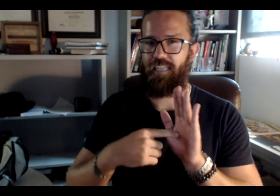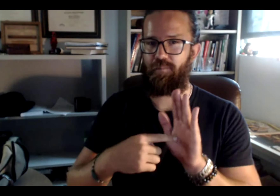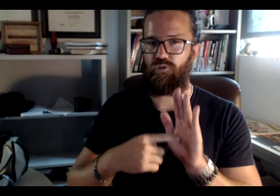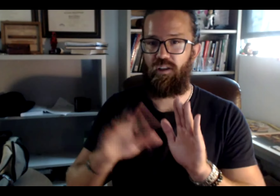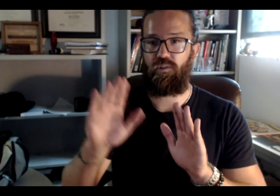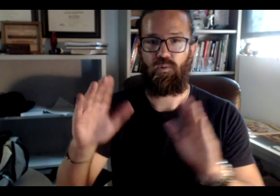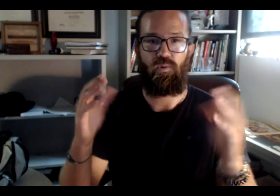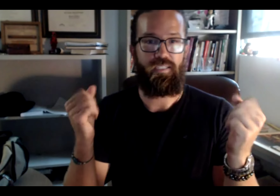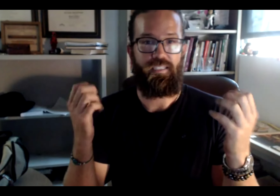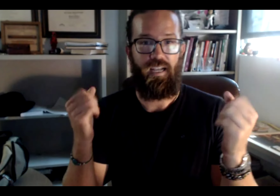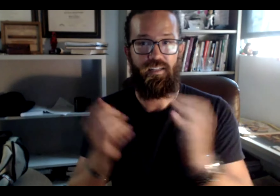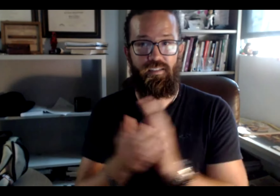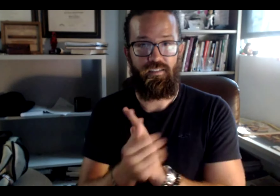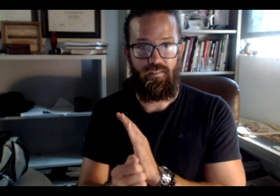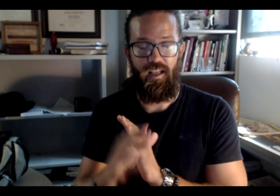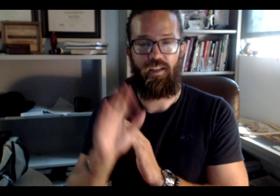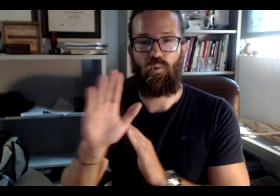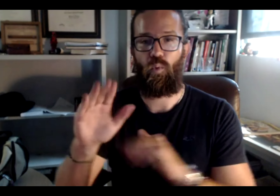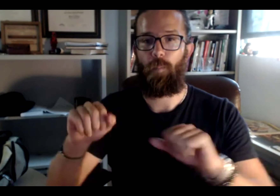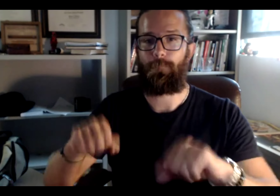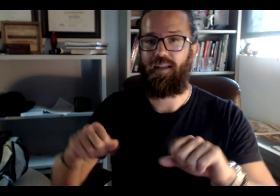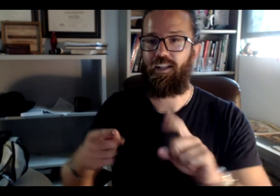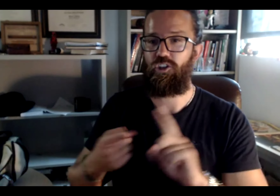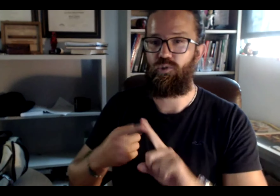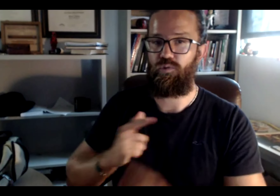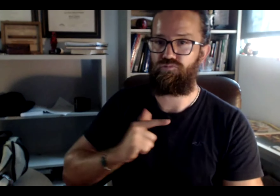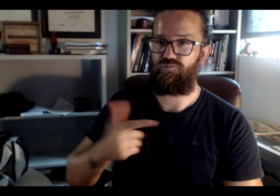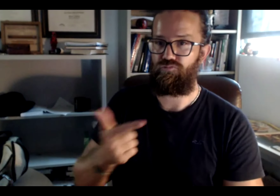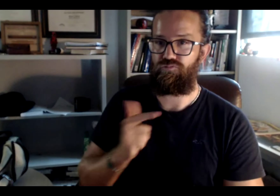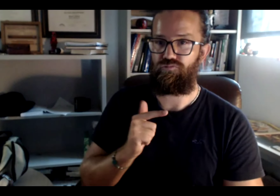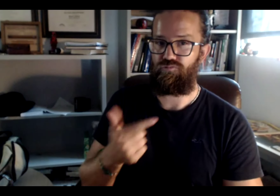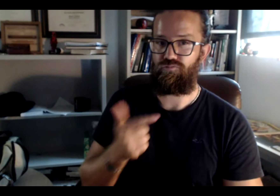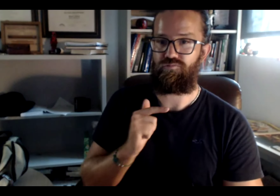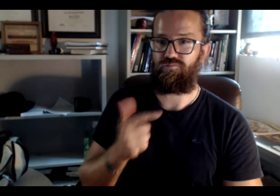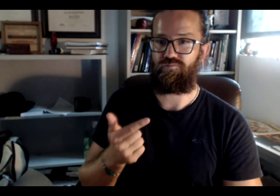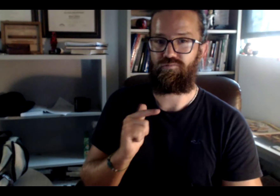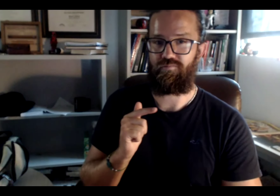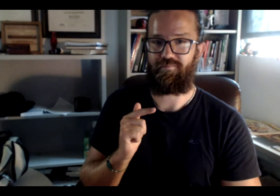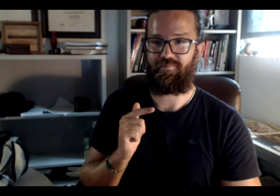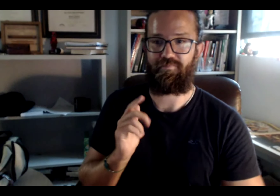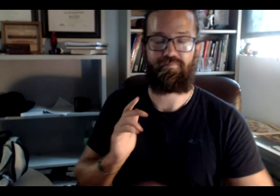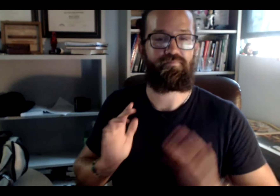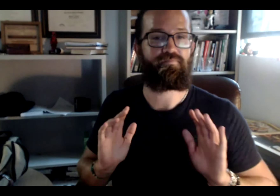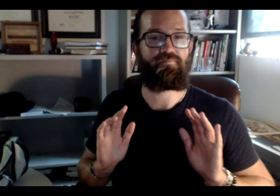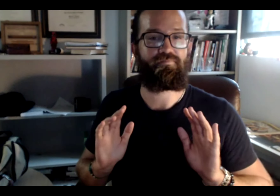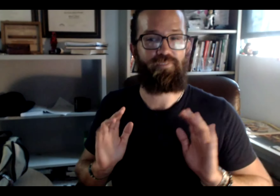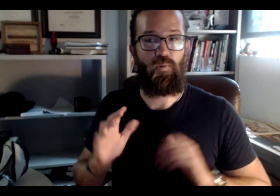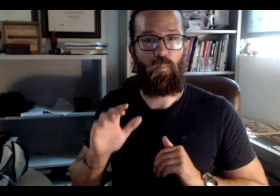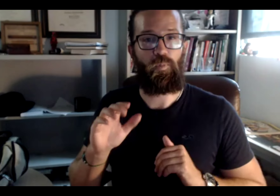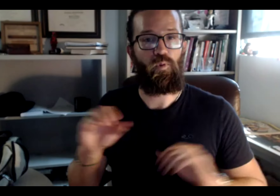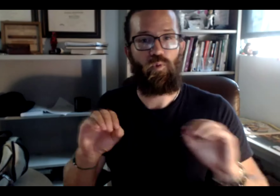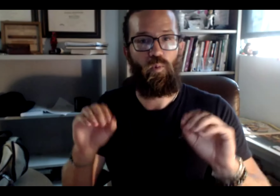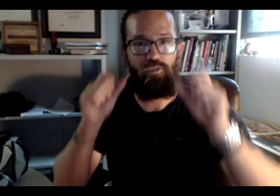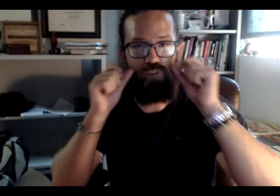your sign language production skills, as well as being able to have a conversation.